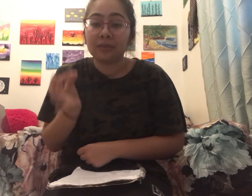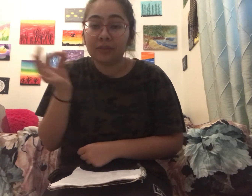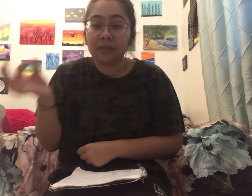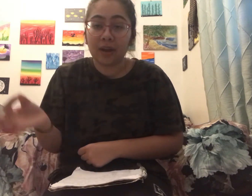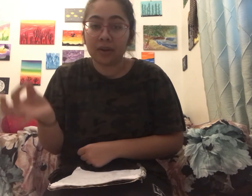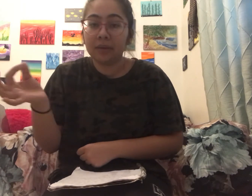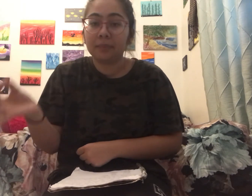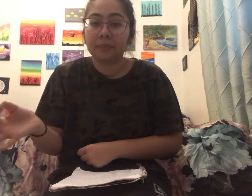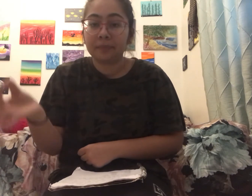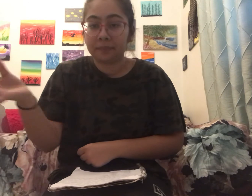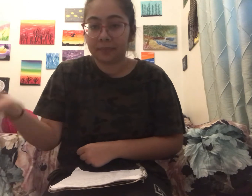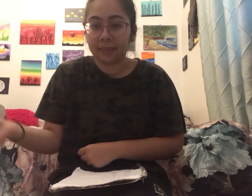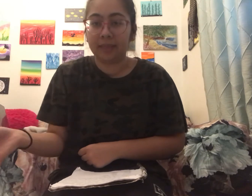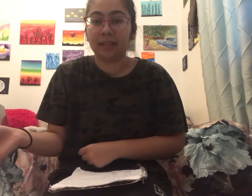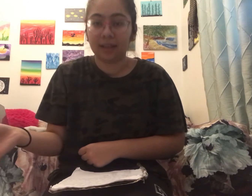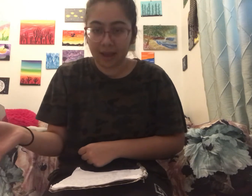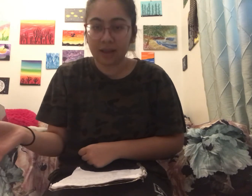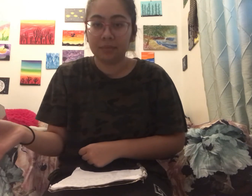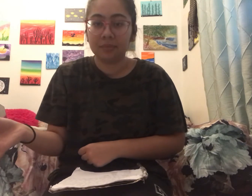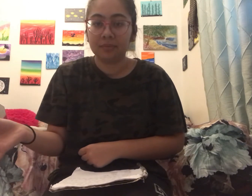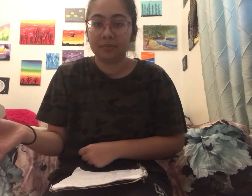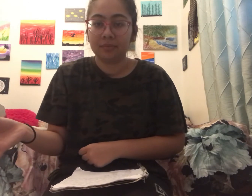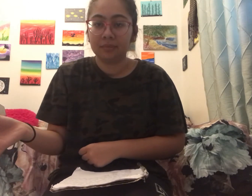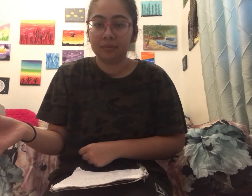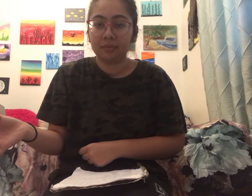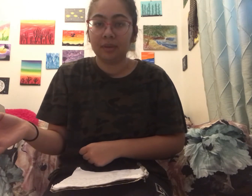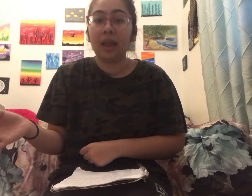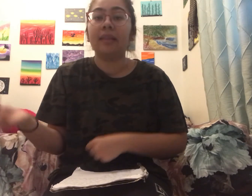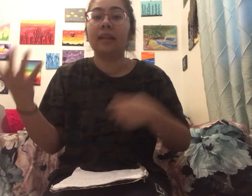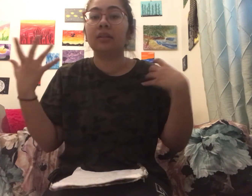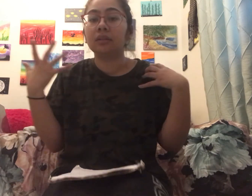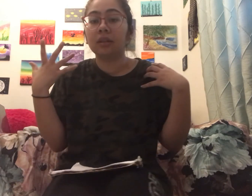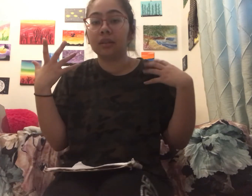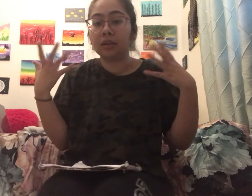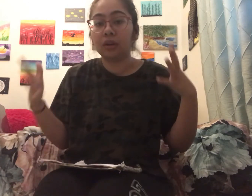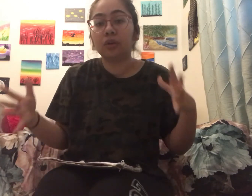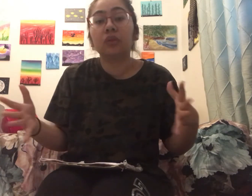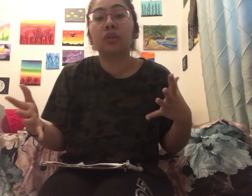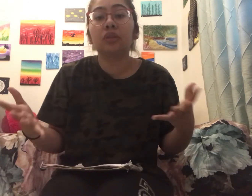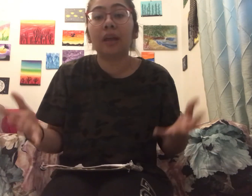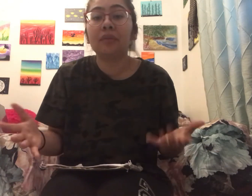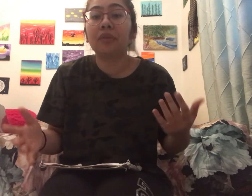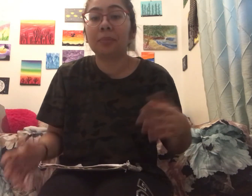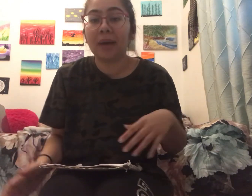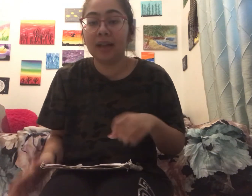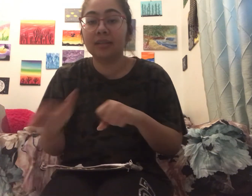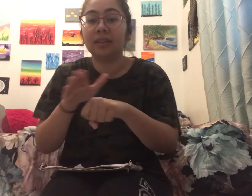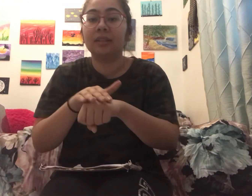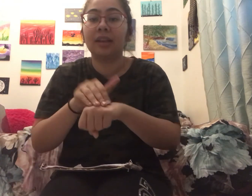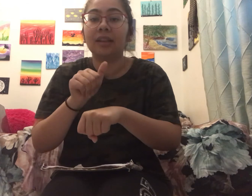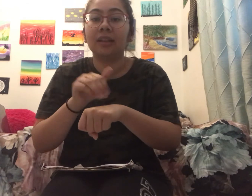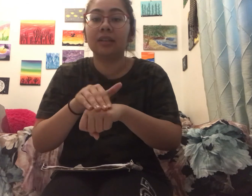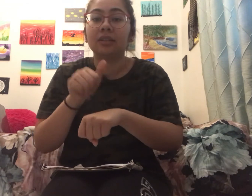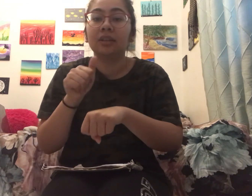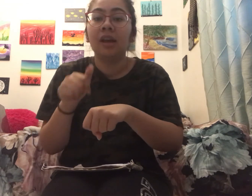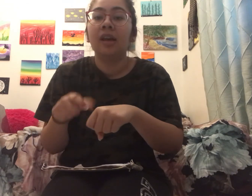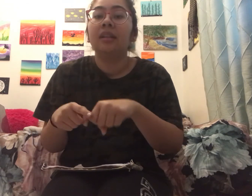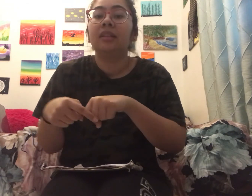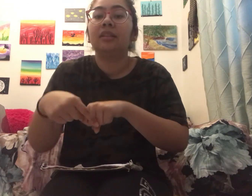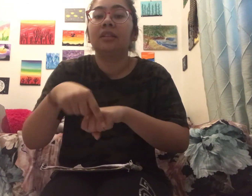ferret okay and then the universal sign for pet is like this this is